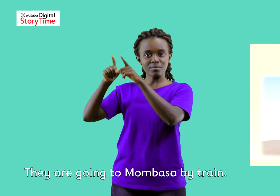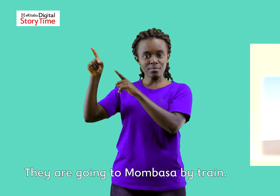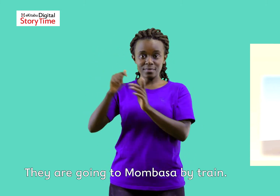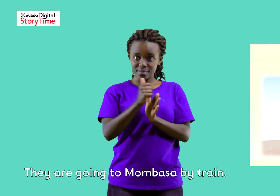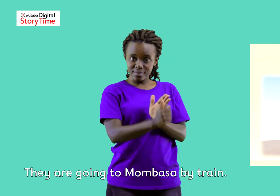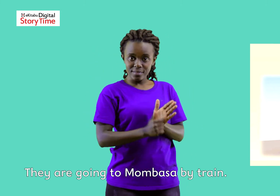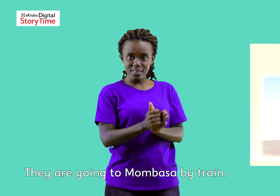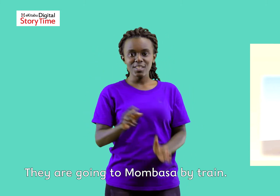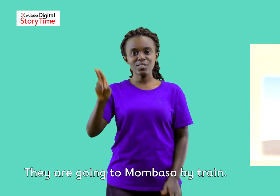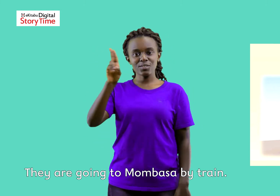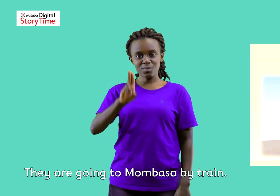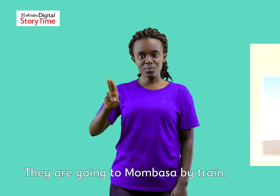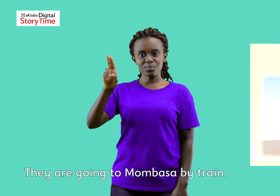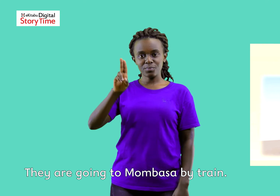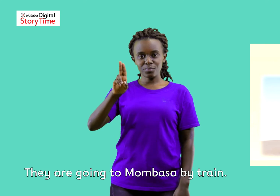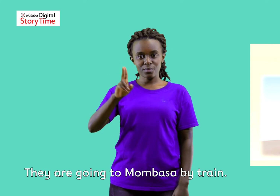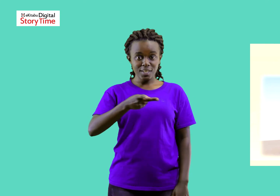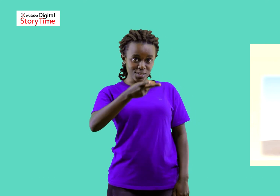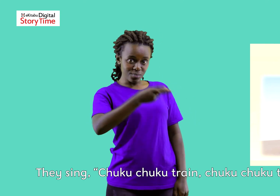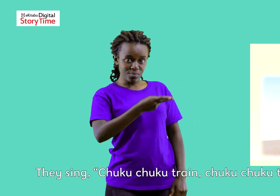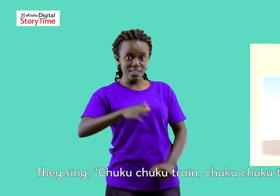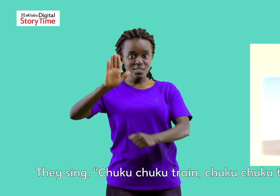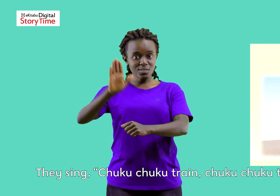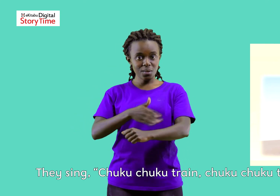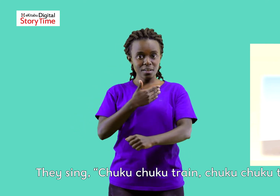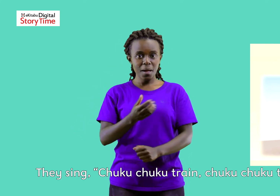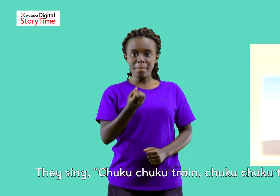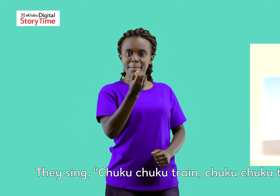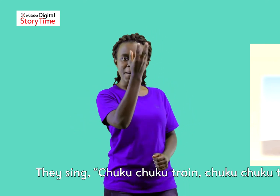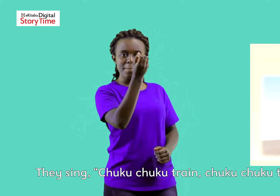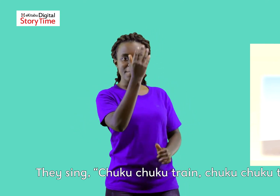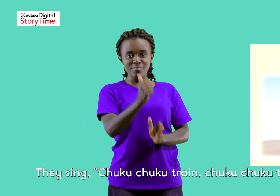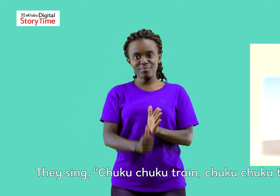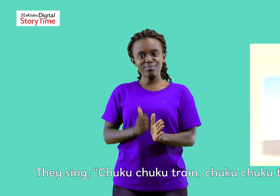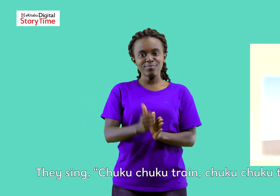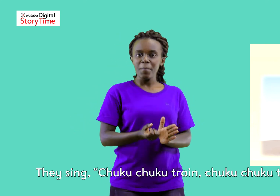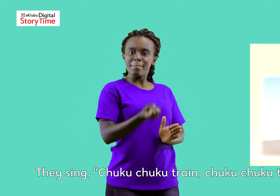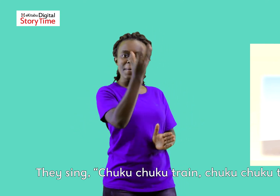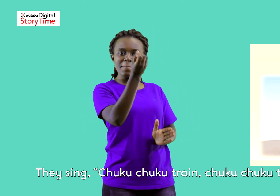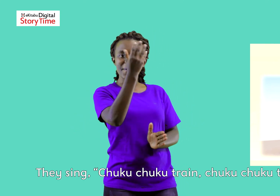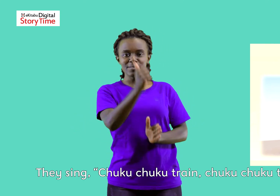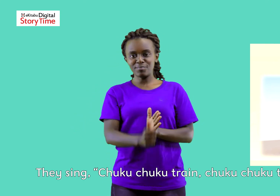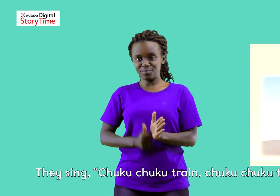They are going to Mombasa by train. They sing chuku chuku train, chuku chuku train.